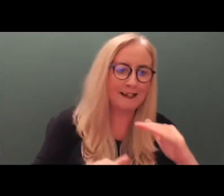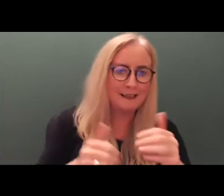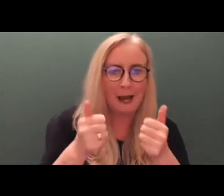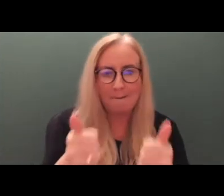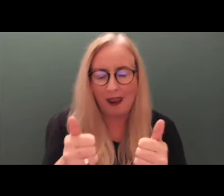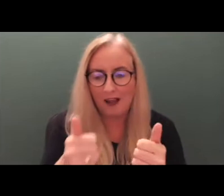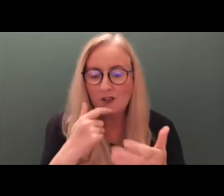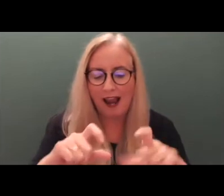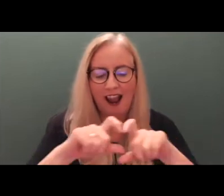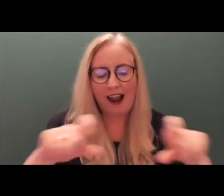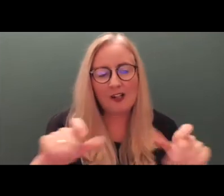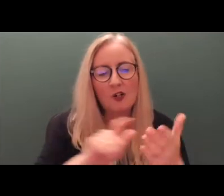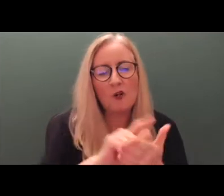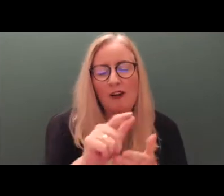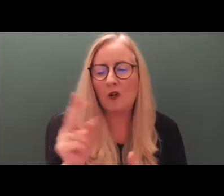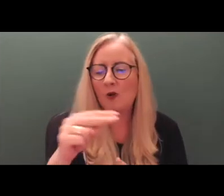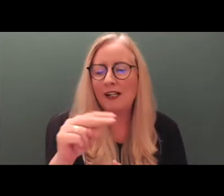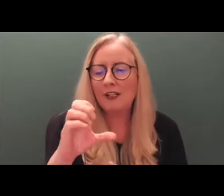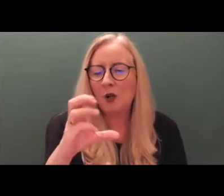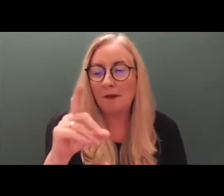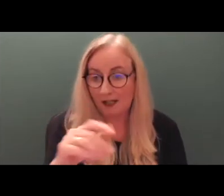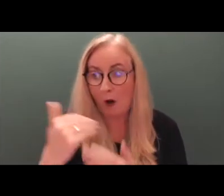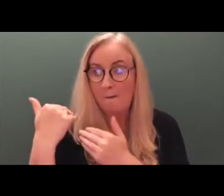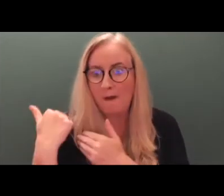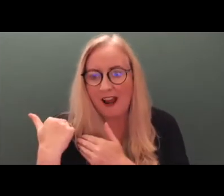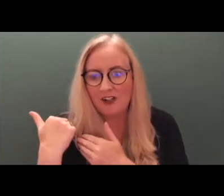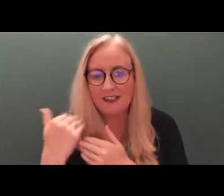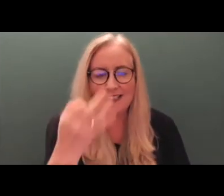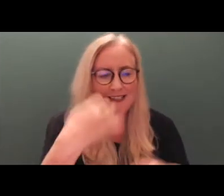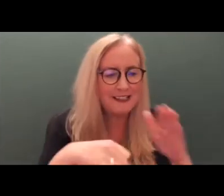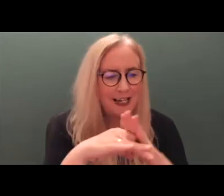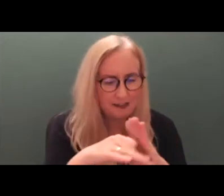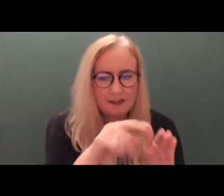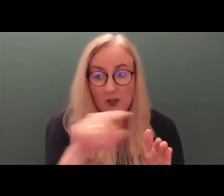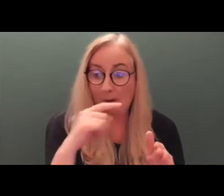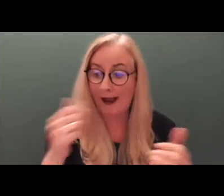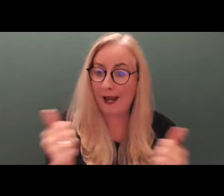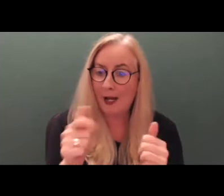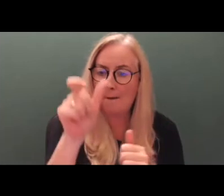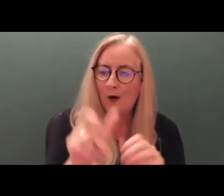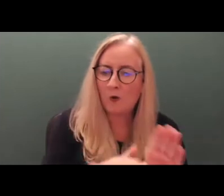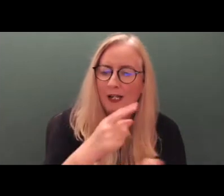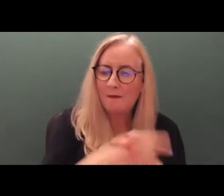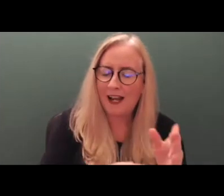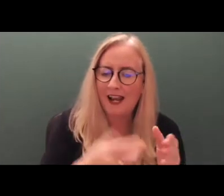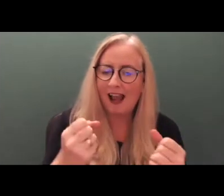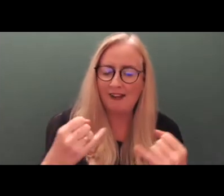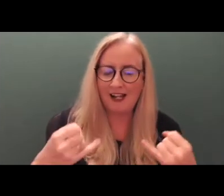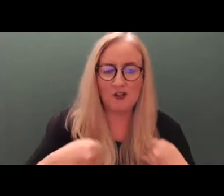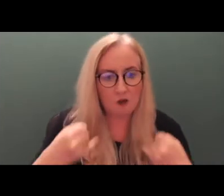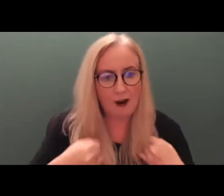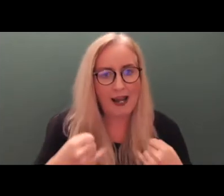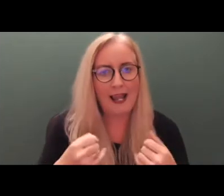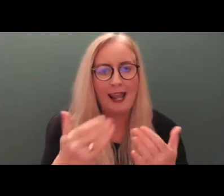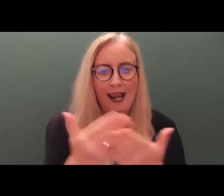12 of the UNCRPD obliges state parties to recognise that persons with disabilities enjoy legal capacity on an equal